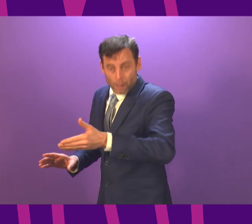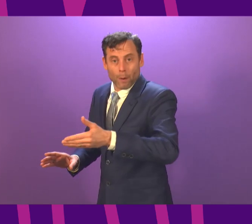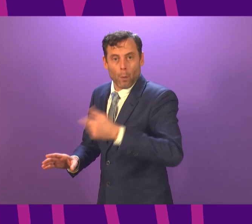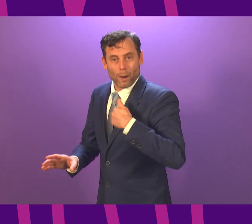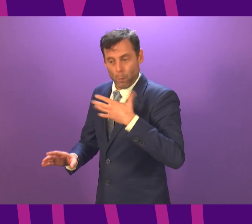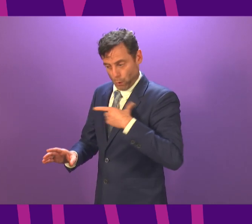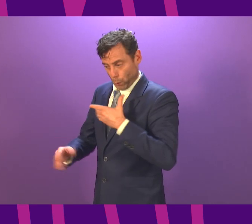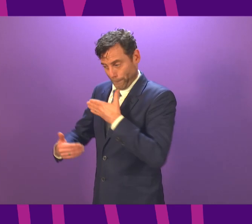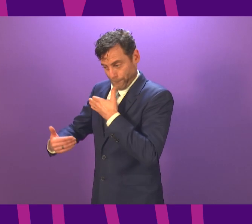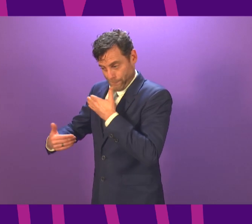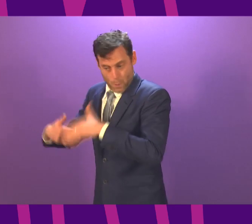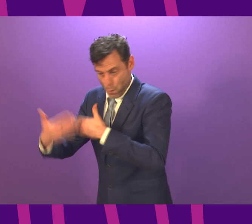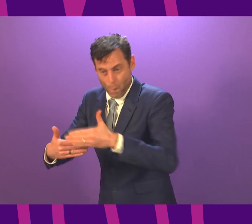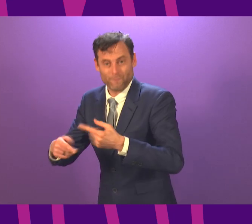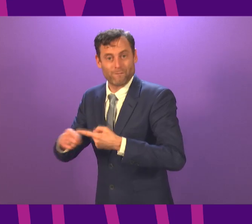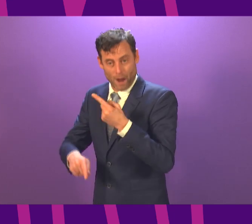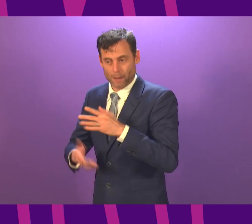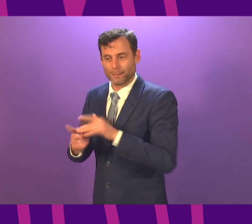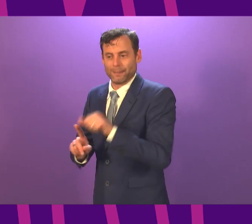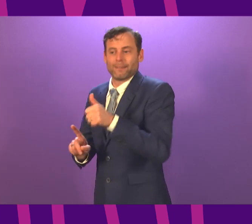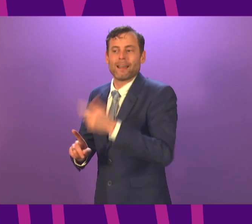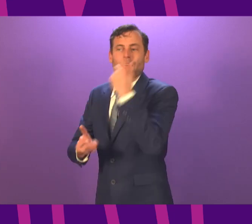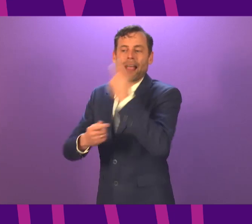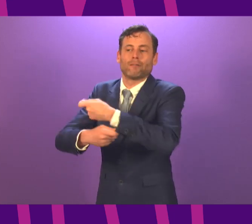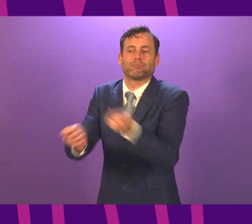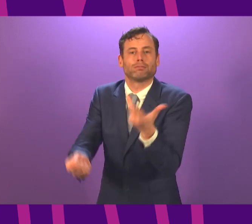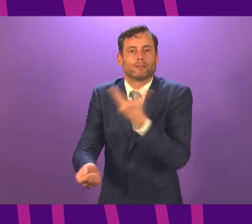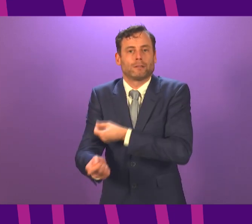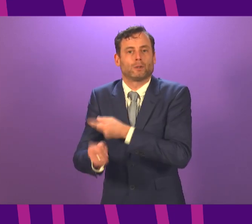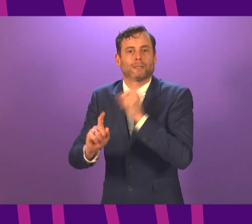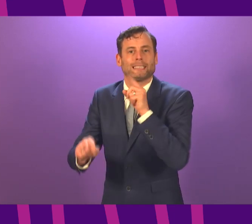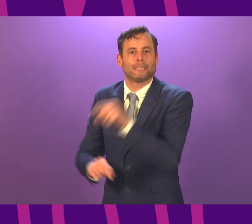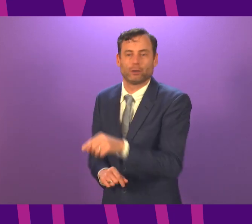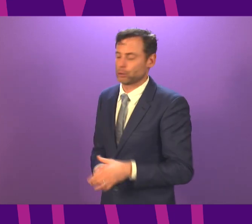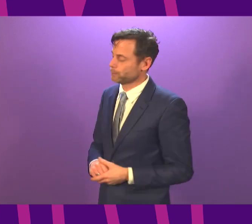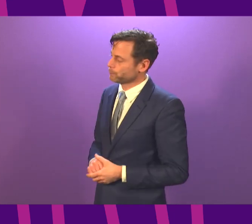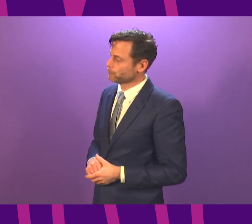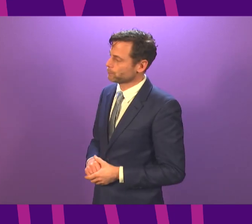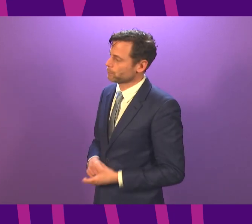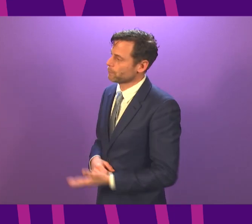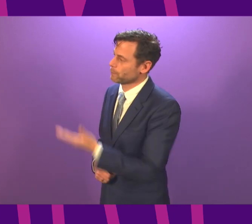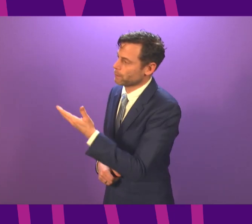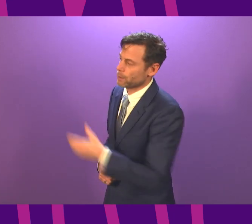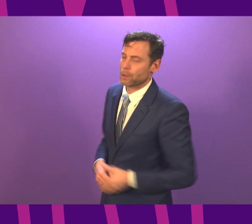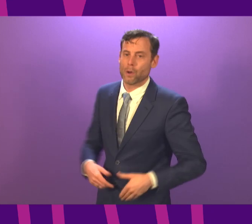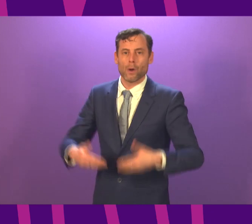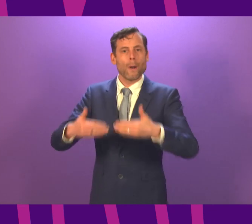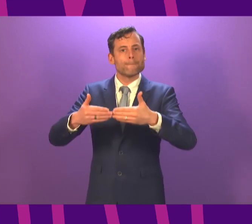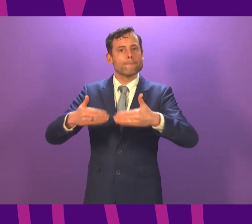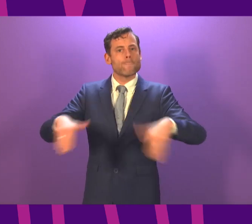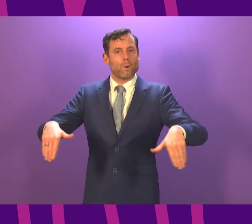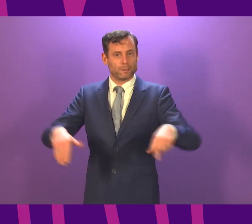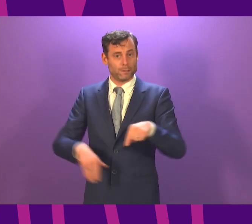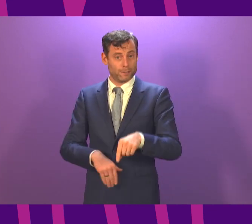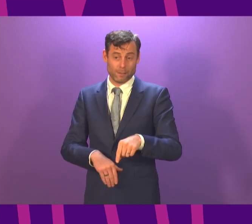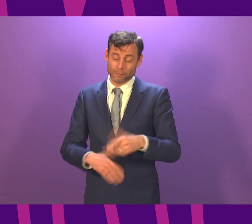Thank you. Christine Graham to be followed by Jamie Hulker-Johnson. Thank you, President Officer. I think we all accept that borders residents may have to